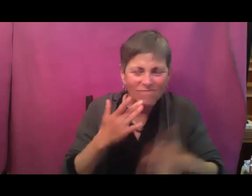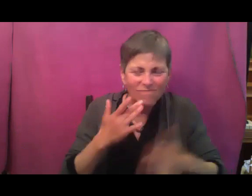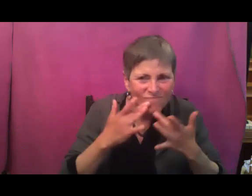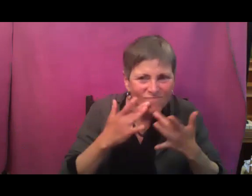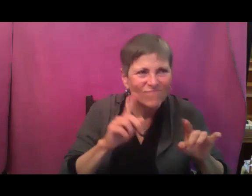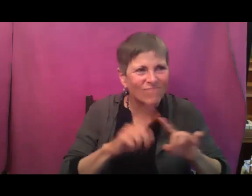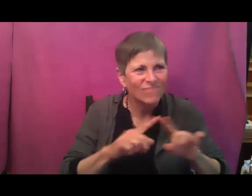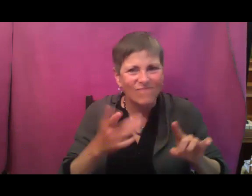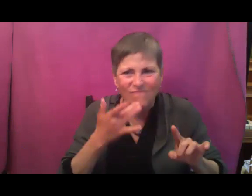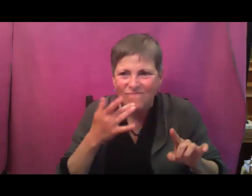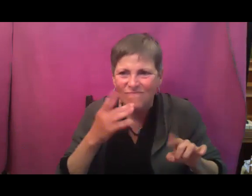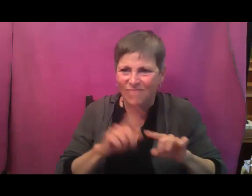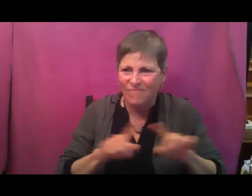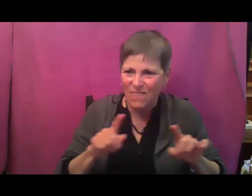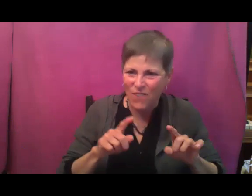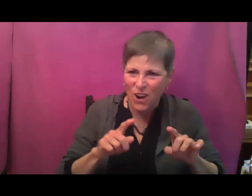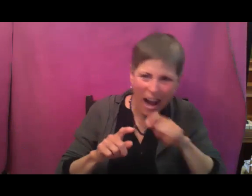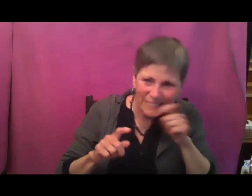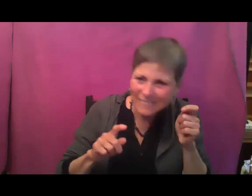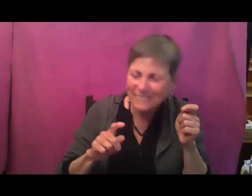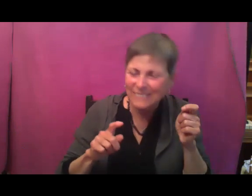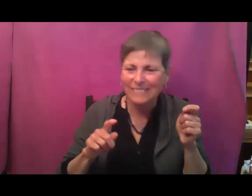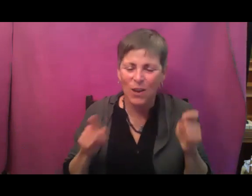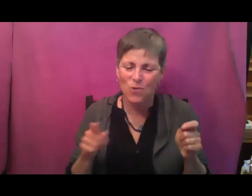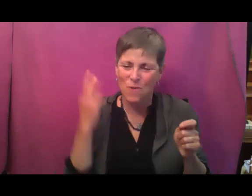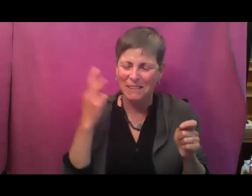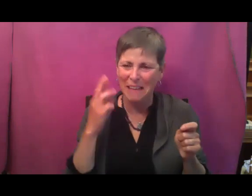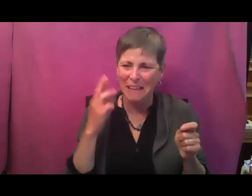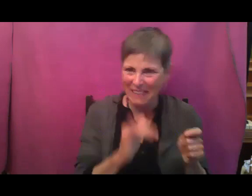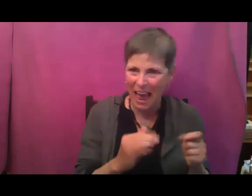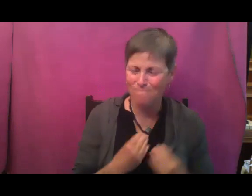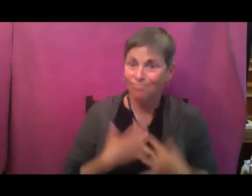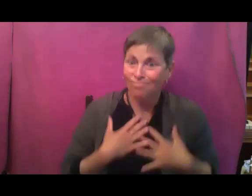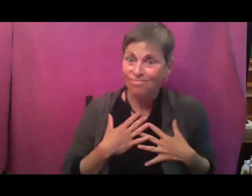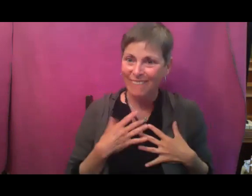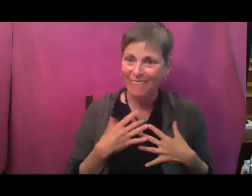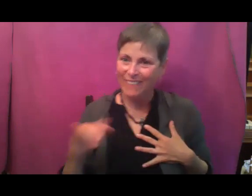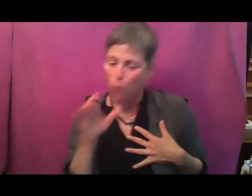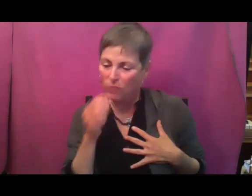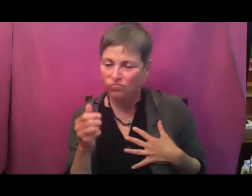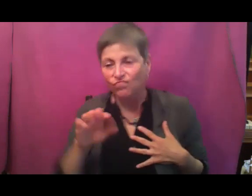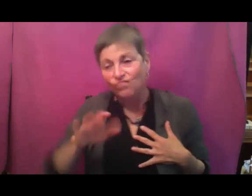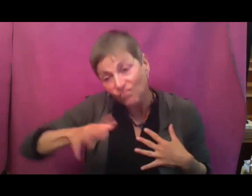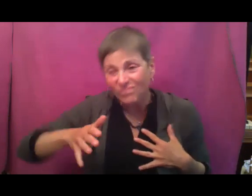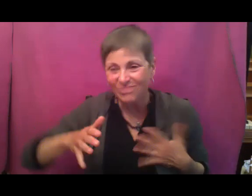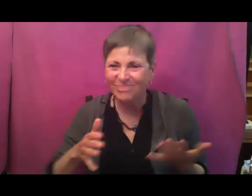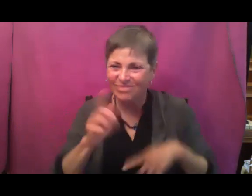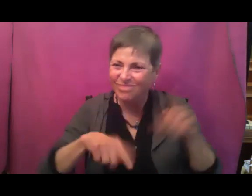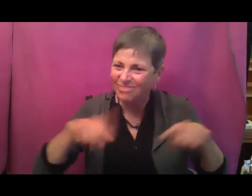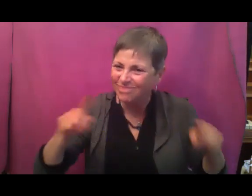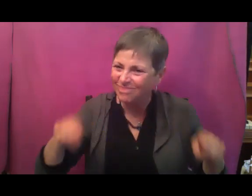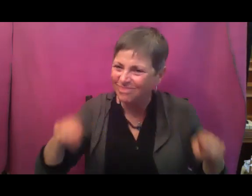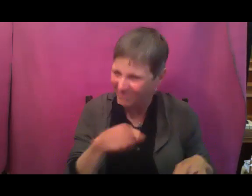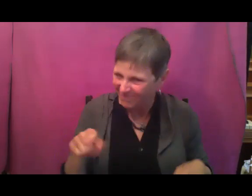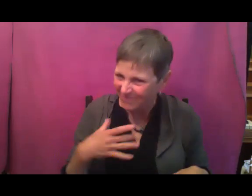and getting to know what makes you most come alive and nourish you not just in calories. And know that we